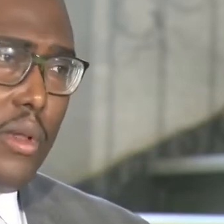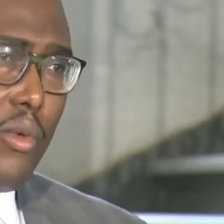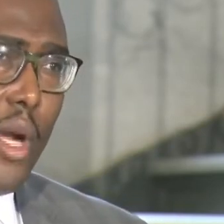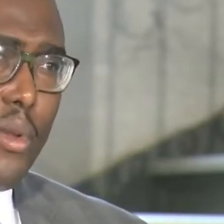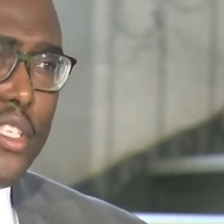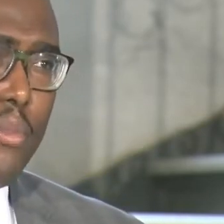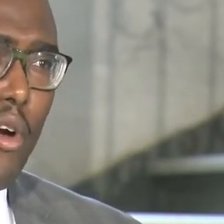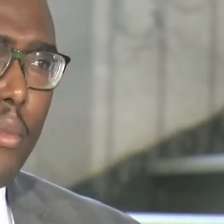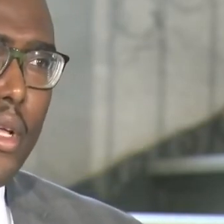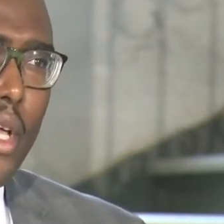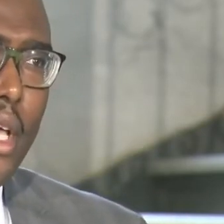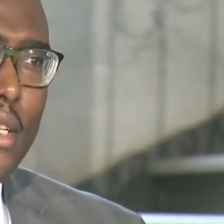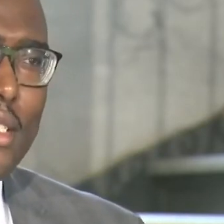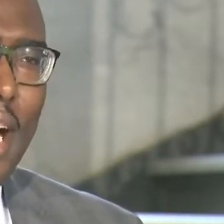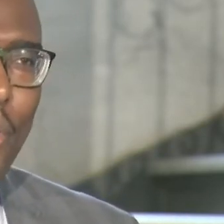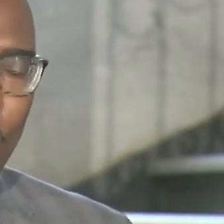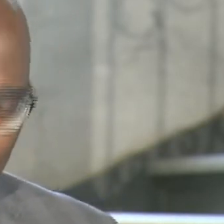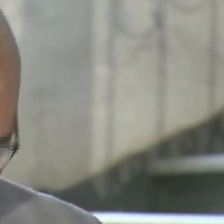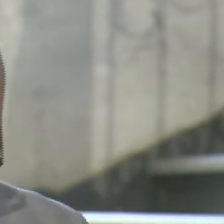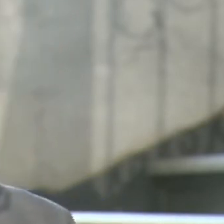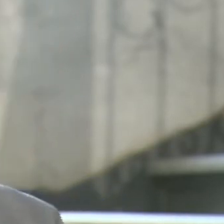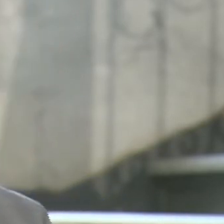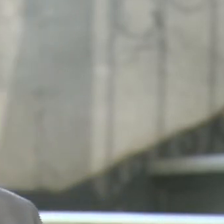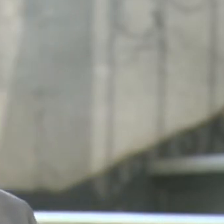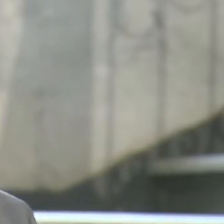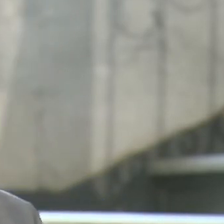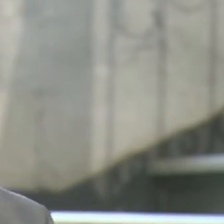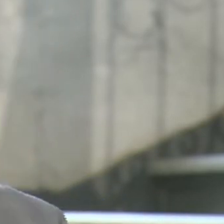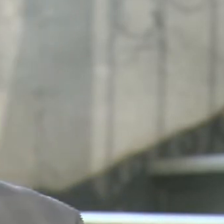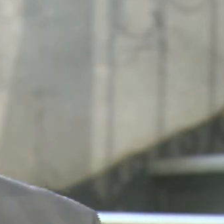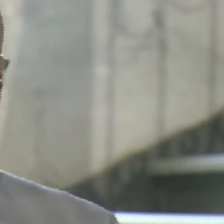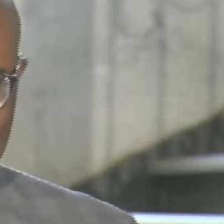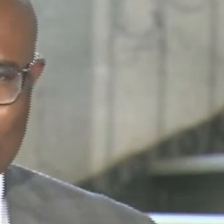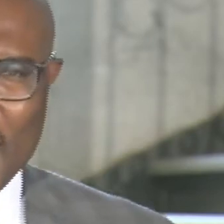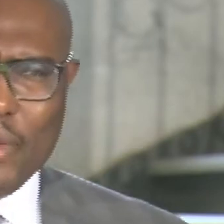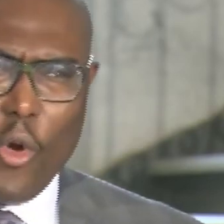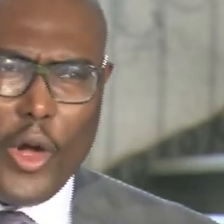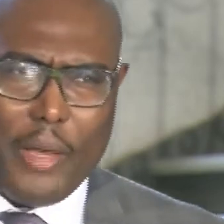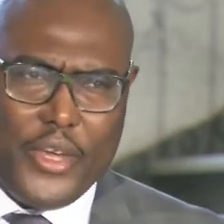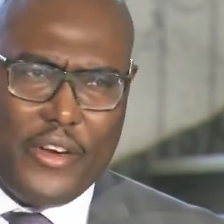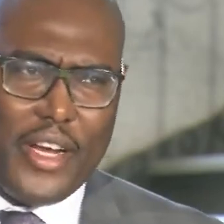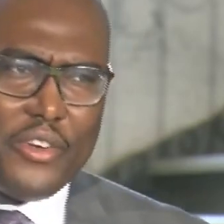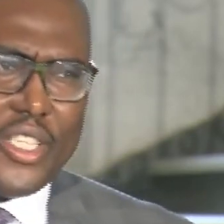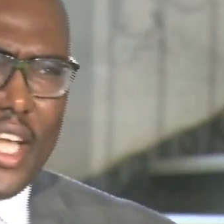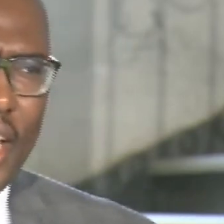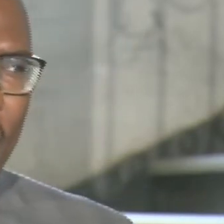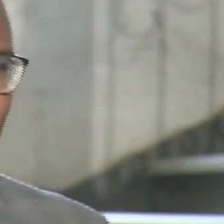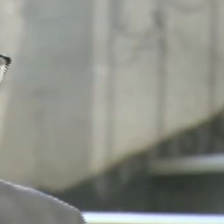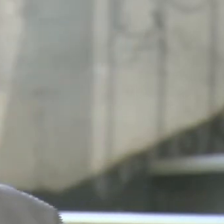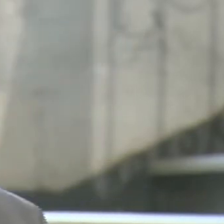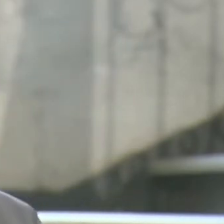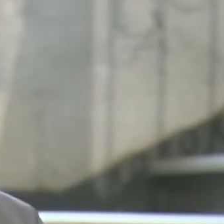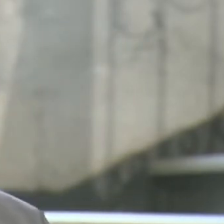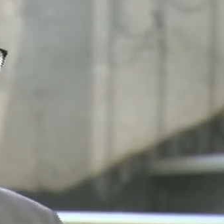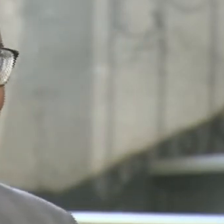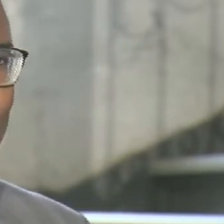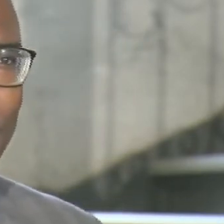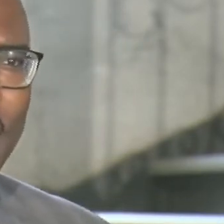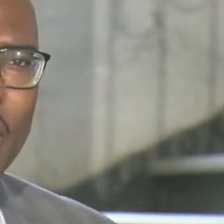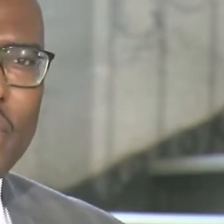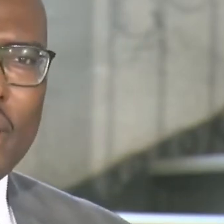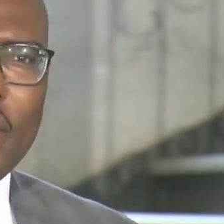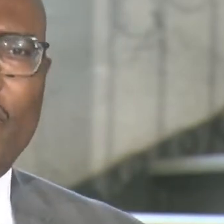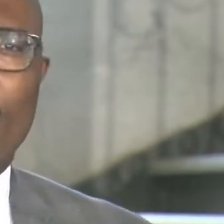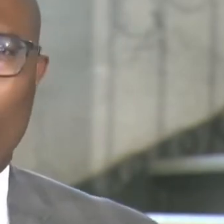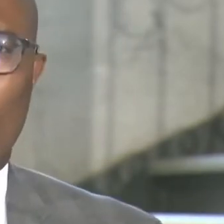men and women of the Rock Police Department. It's a top priority of our administration and growing up here and understanding crime has